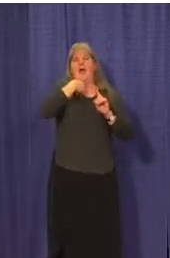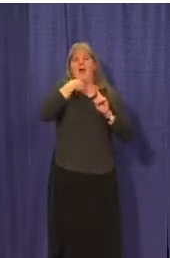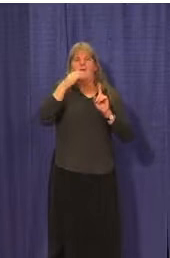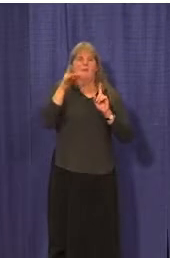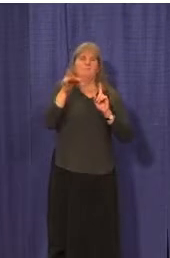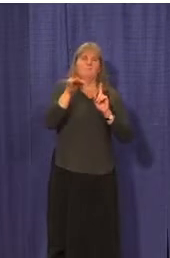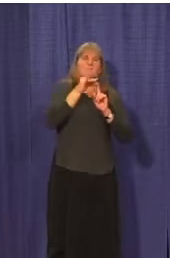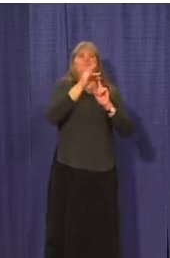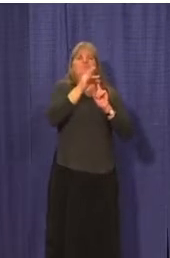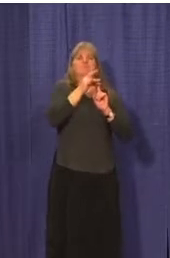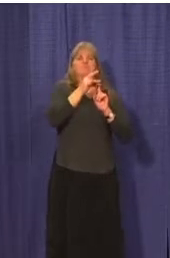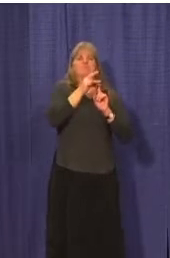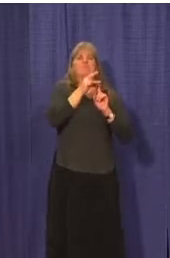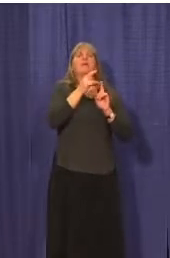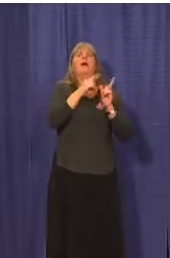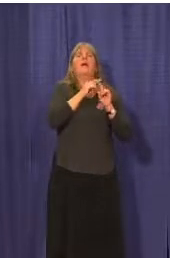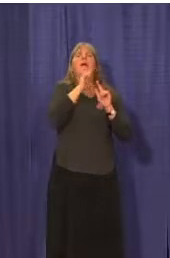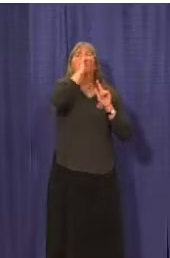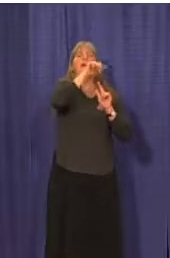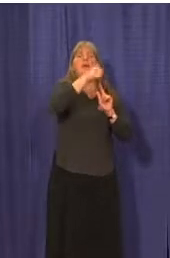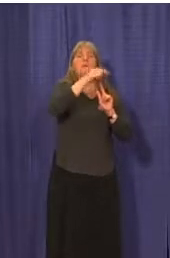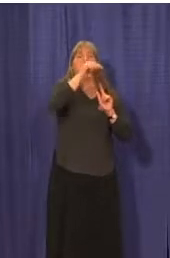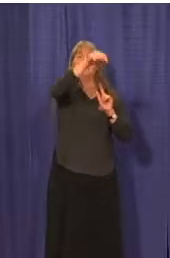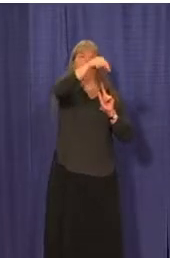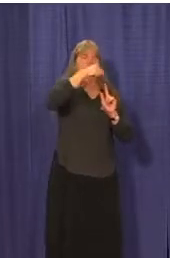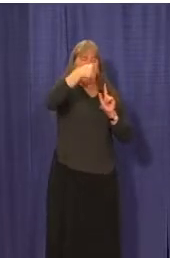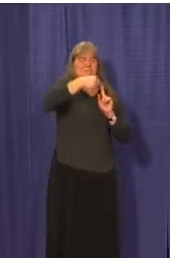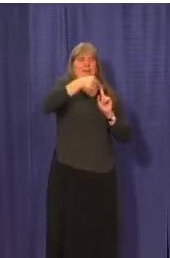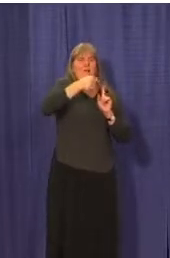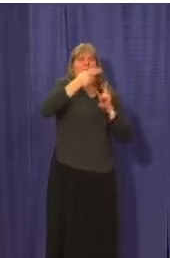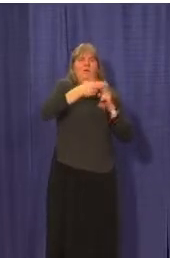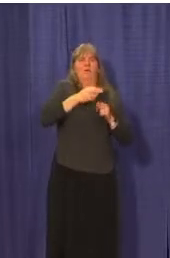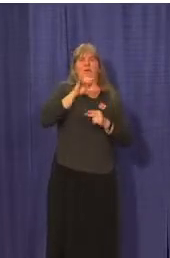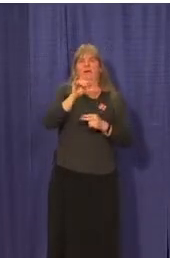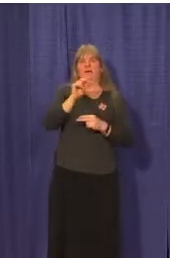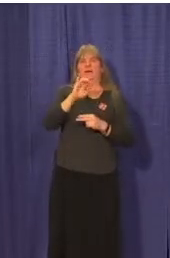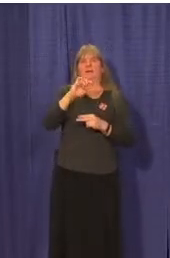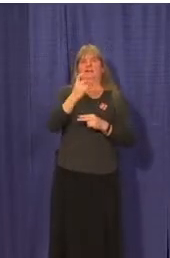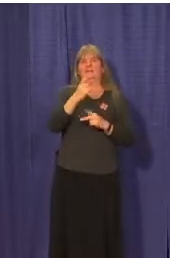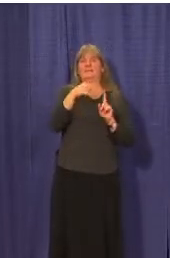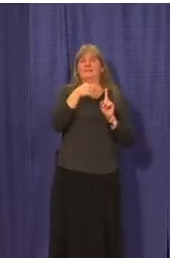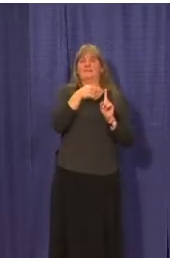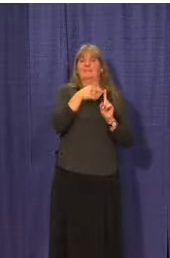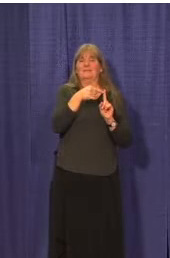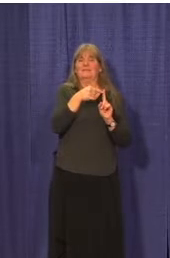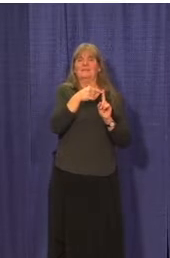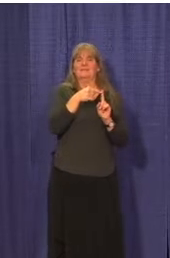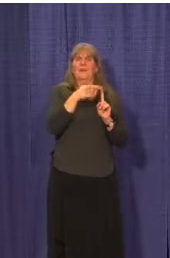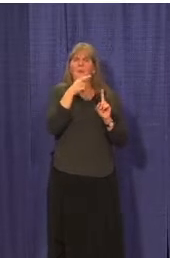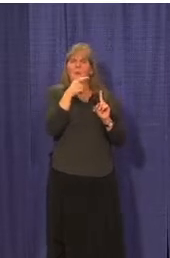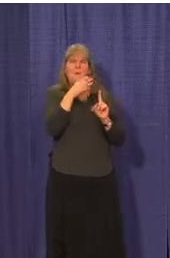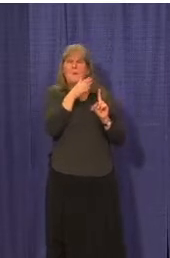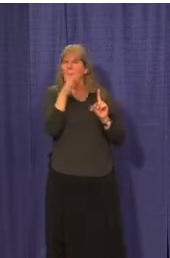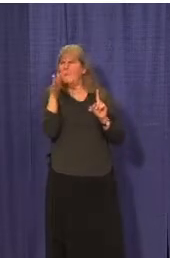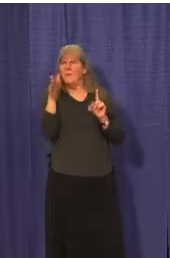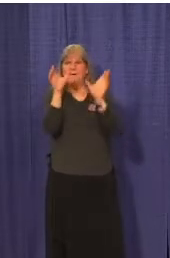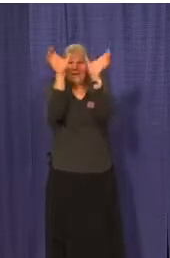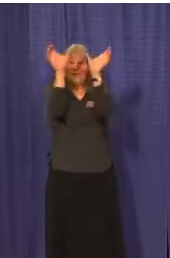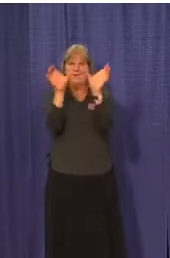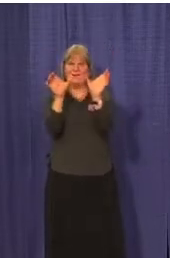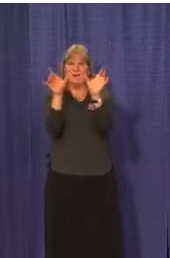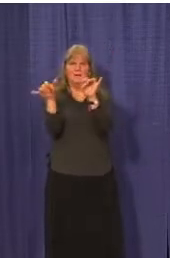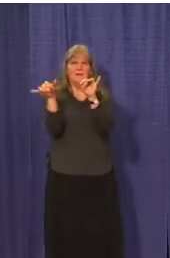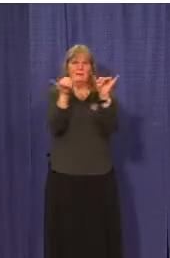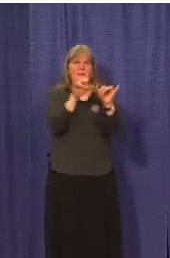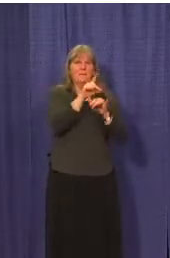coming forward with testing and then being identified as cases. And again, here, we see the same pattern,